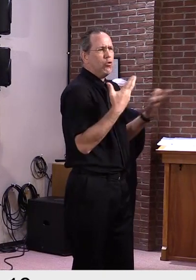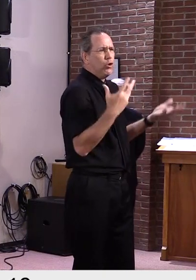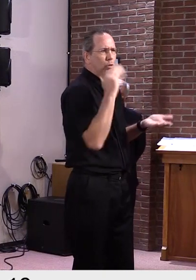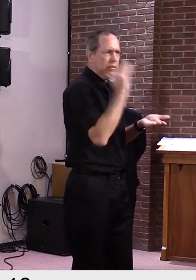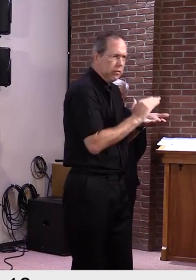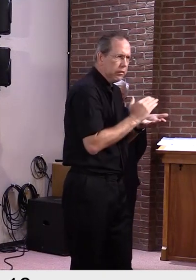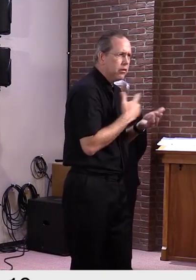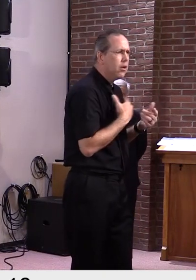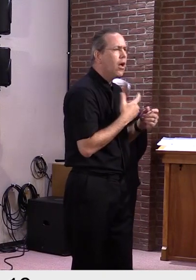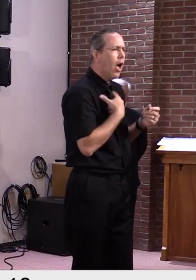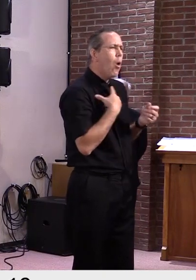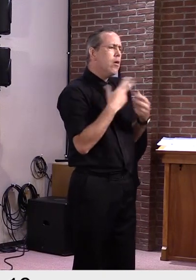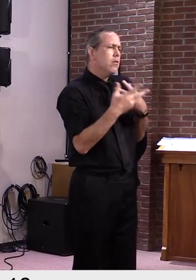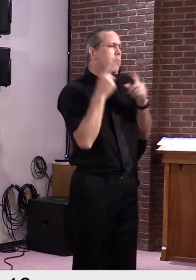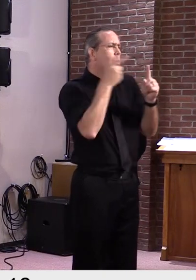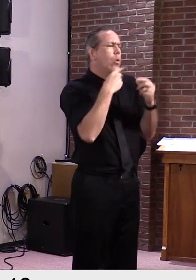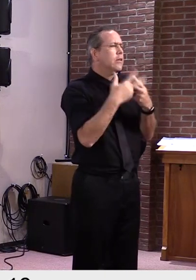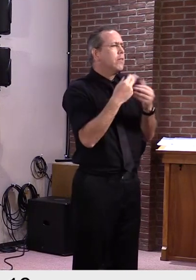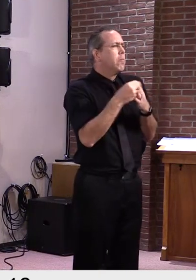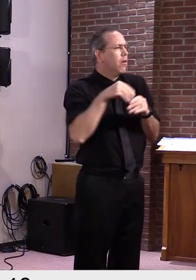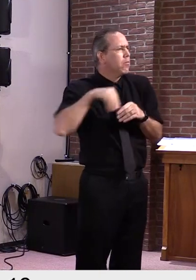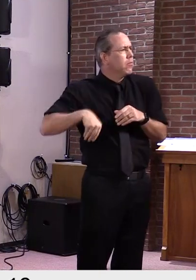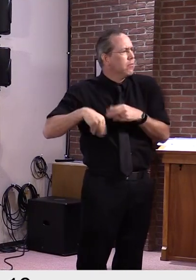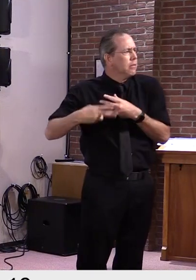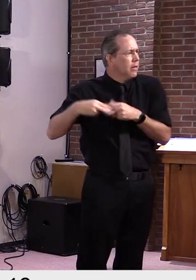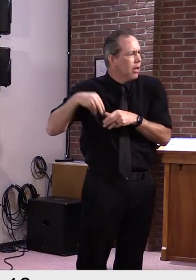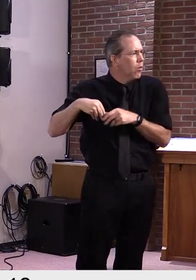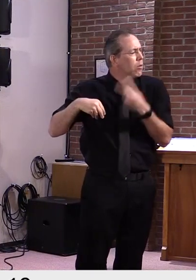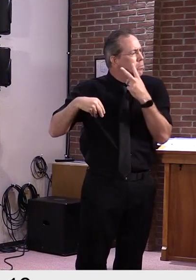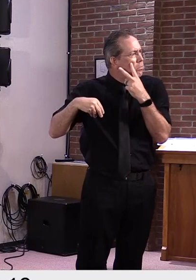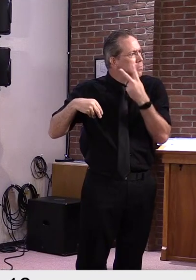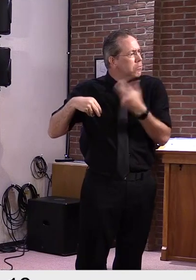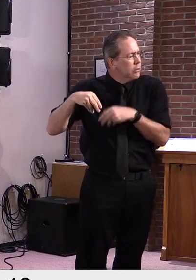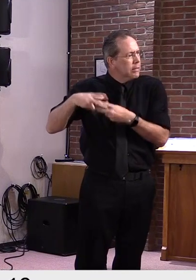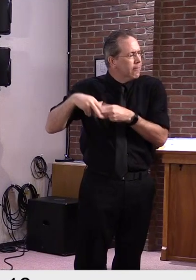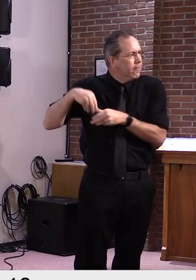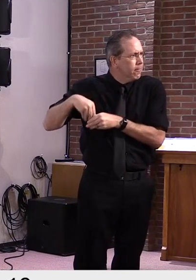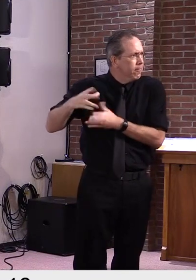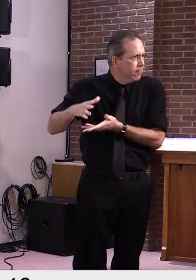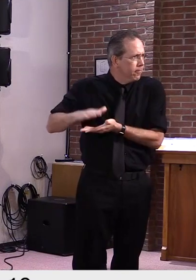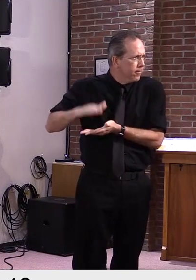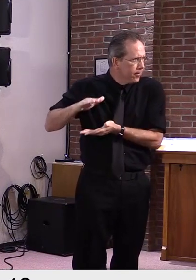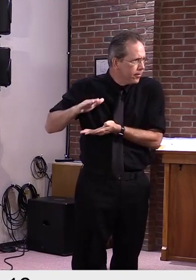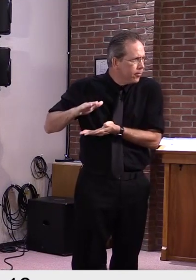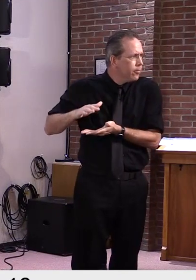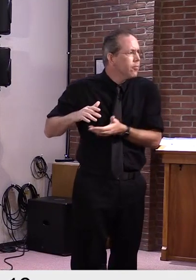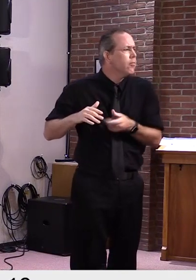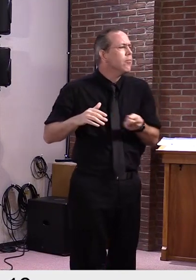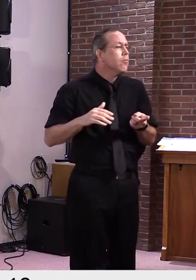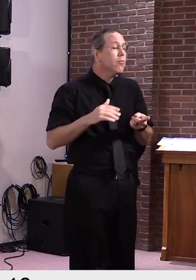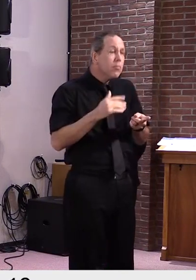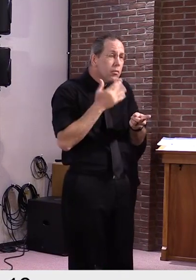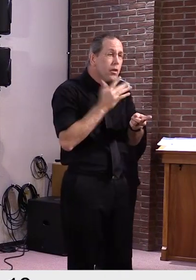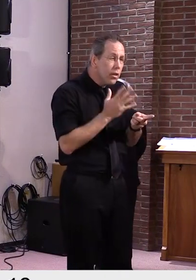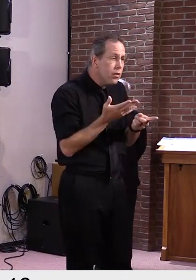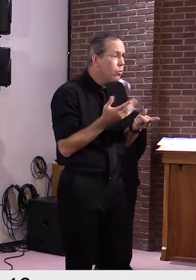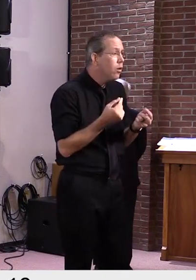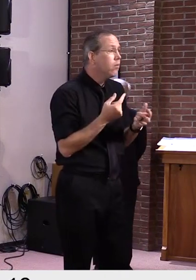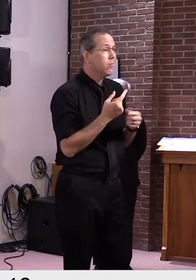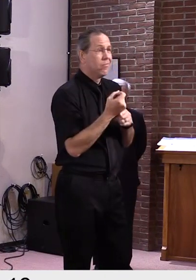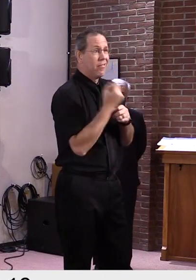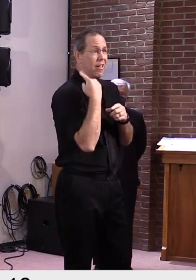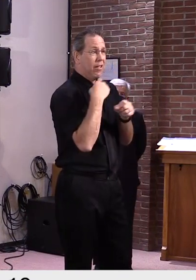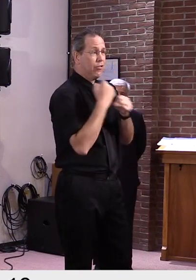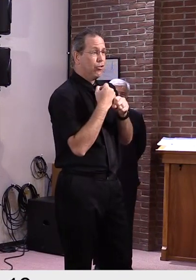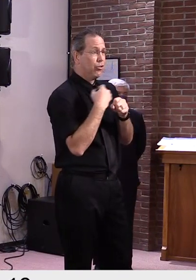we were fortunate. You know, as I said before, we ended up, last year, balancing out